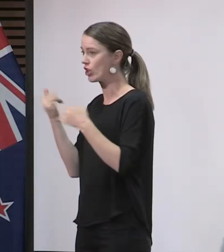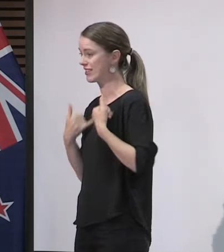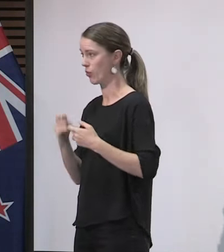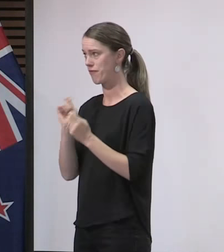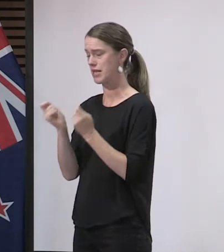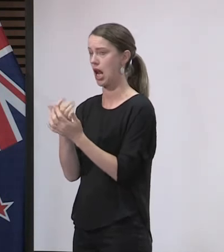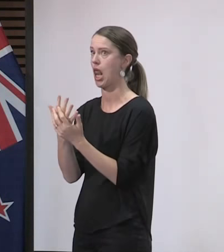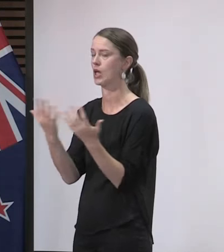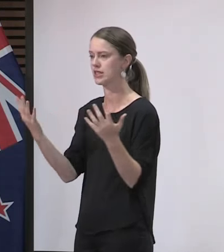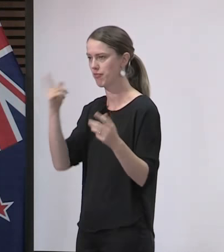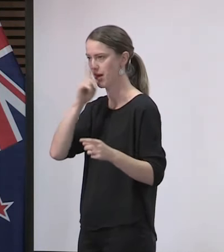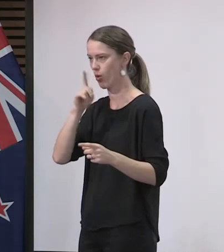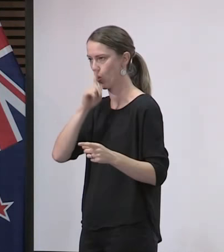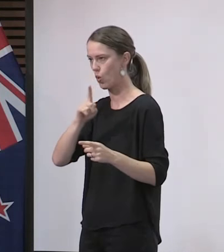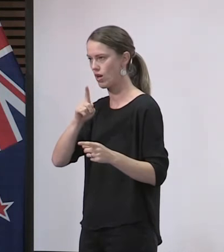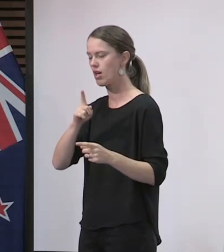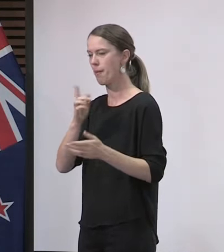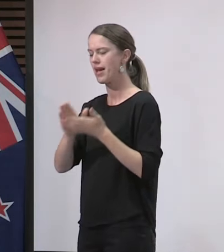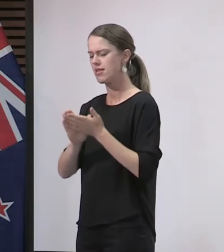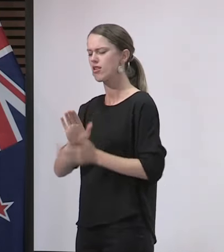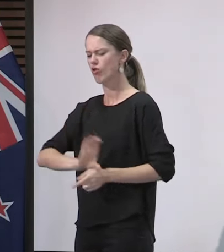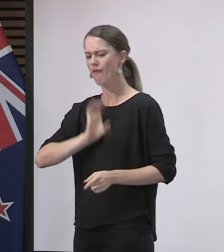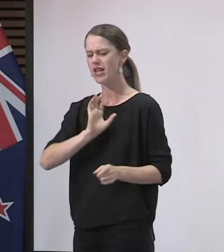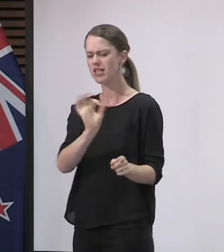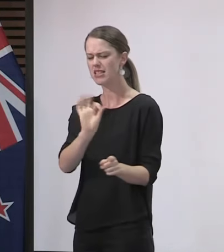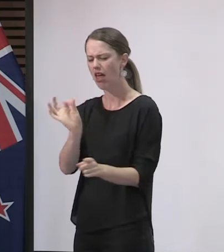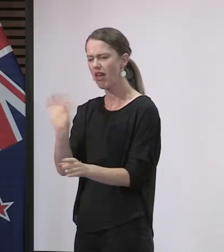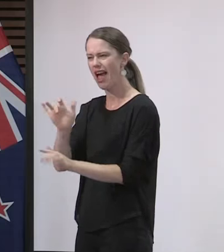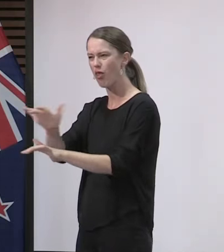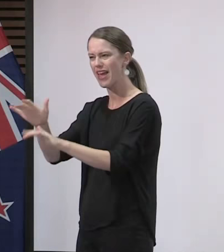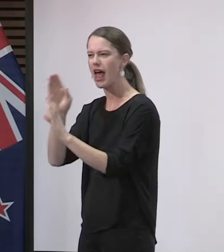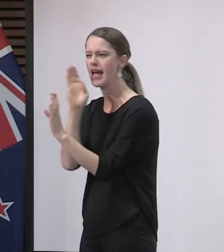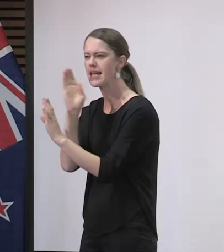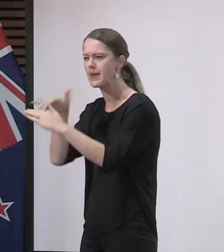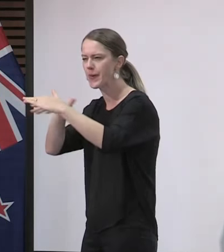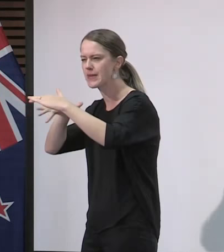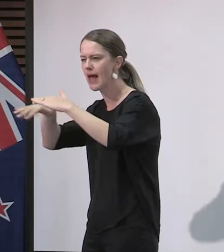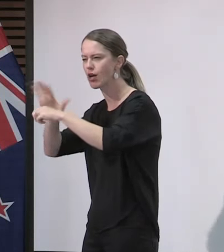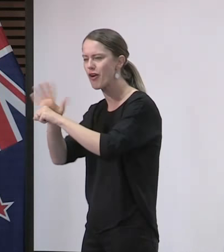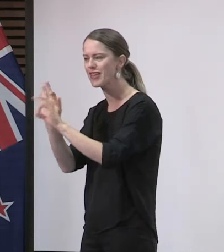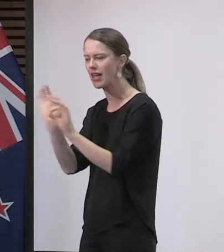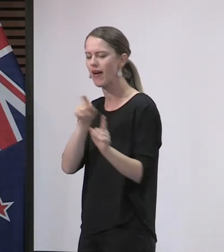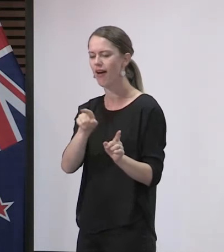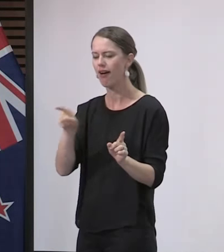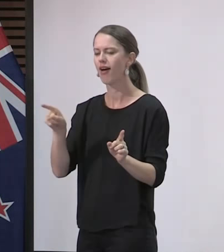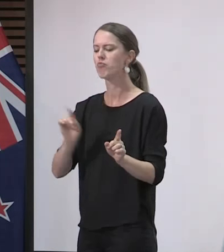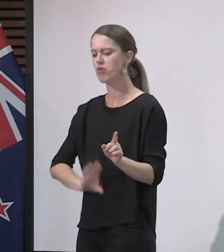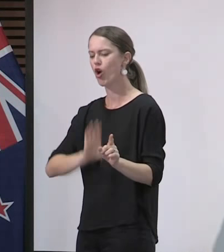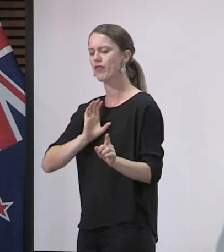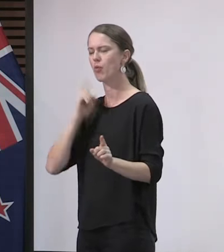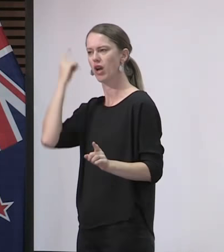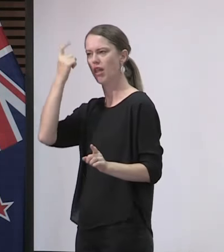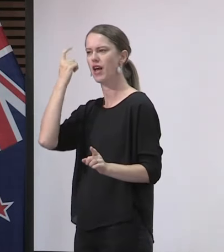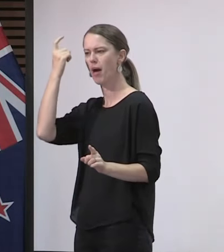people, where we just increasingly are confident that there aren't these hidden pockets out there, and that really then does allow us to start thinking